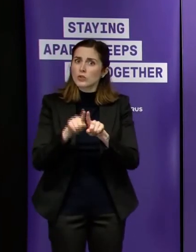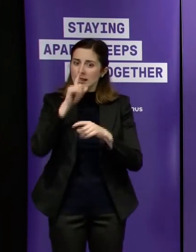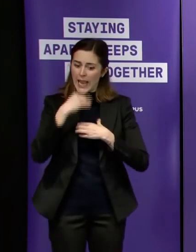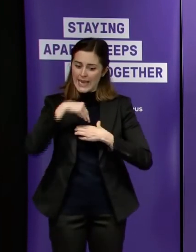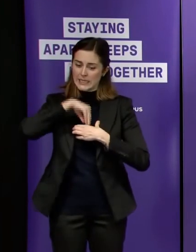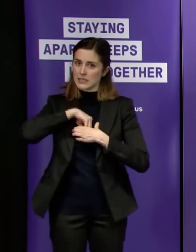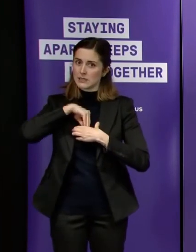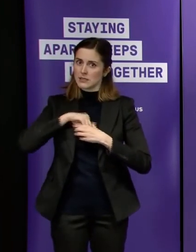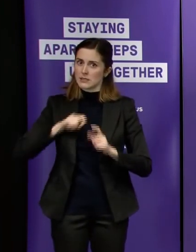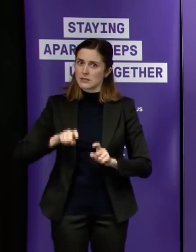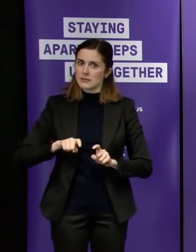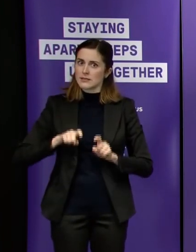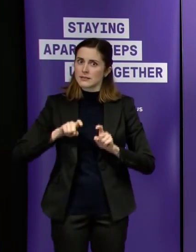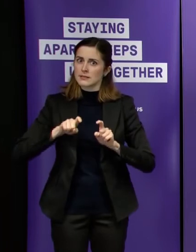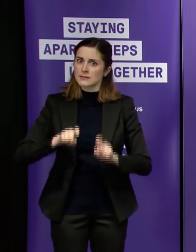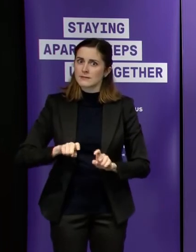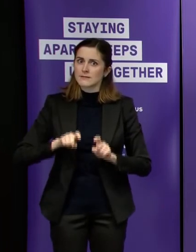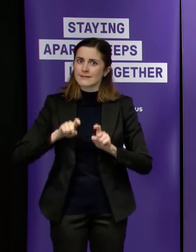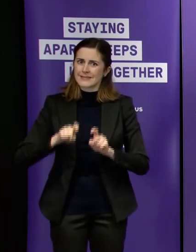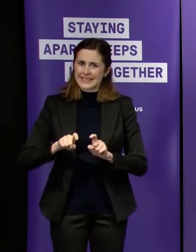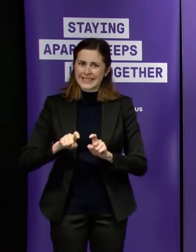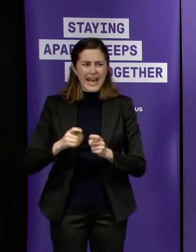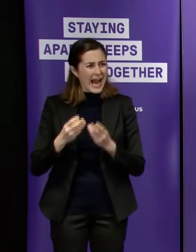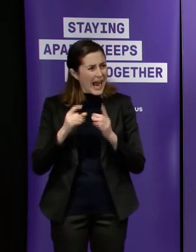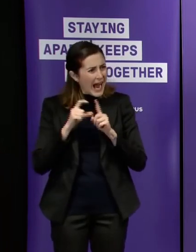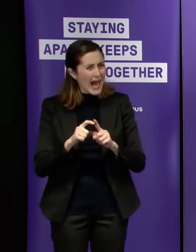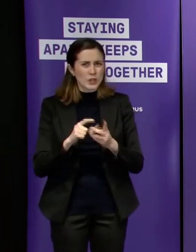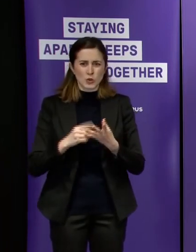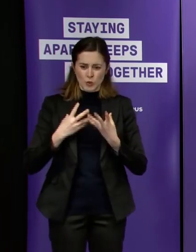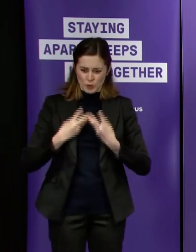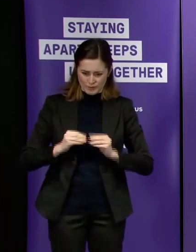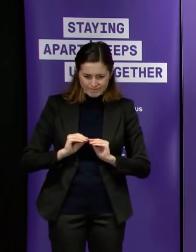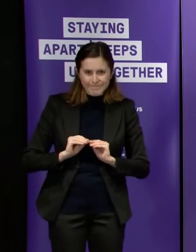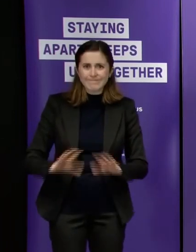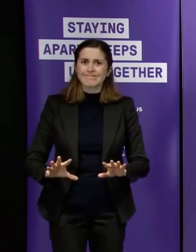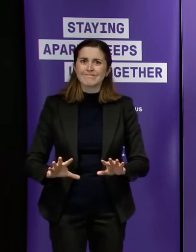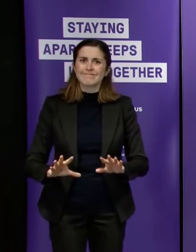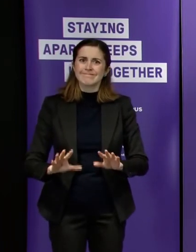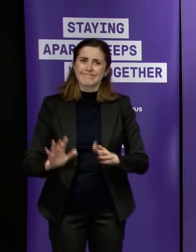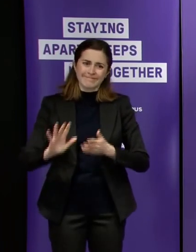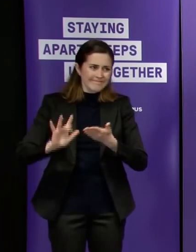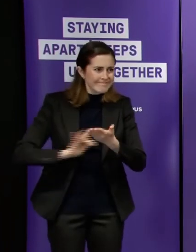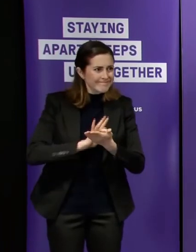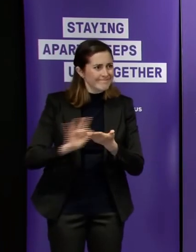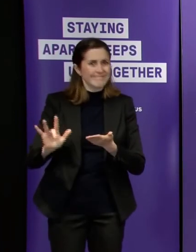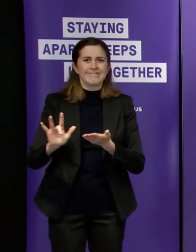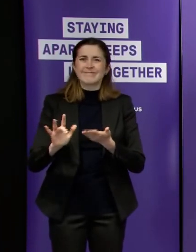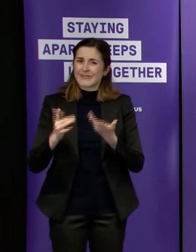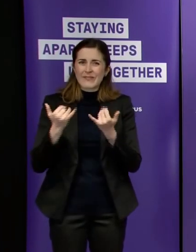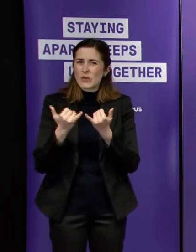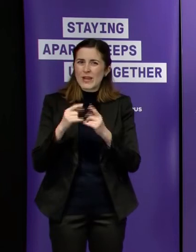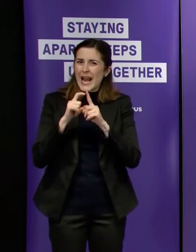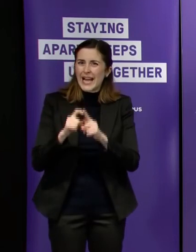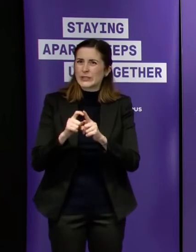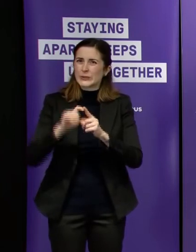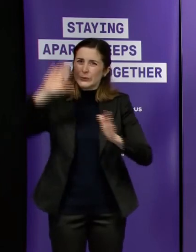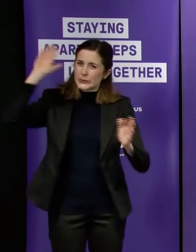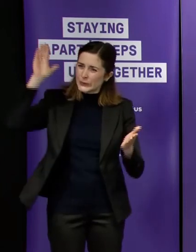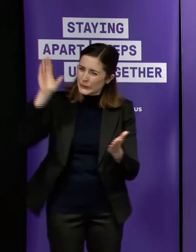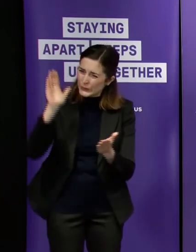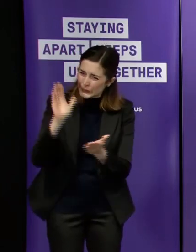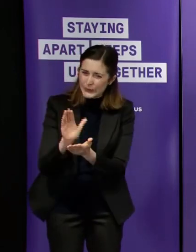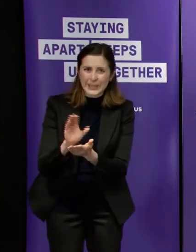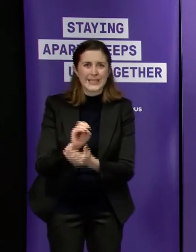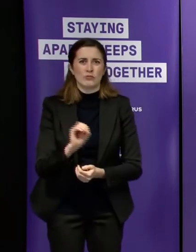there and be really difficult to extinguish or even to bring down to a much more sustainable number and the other